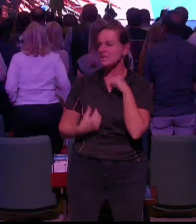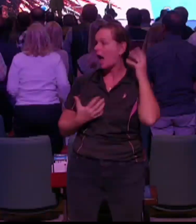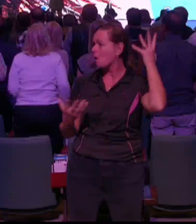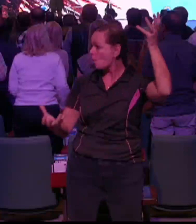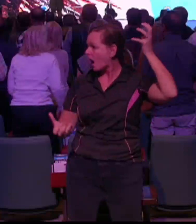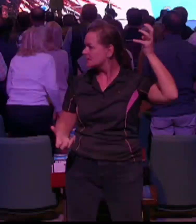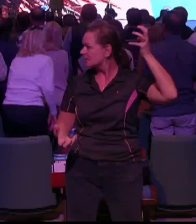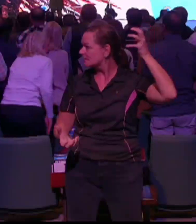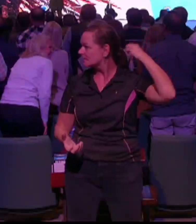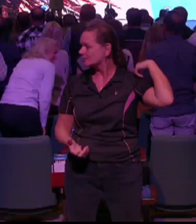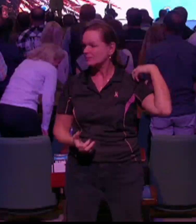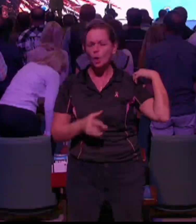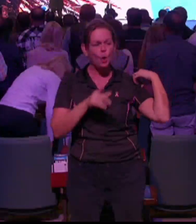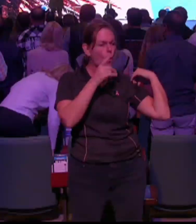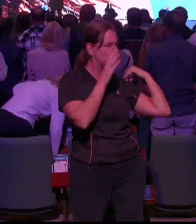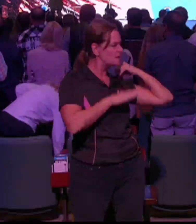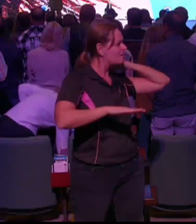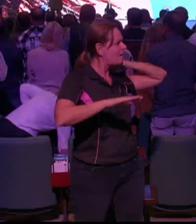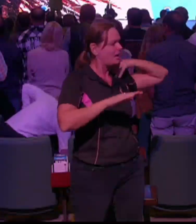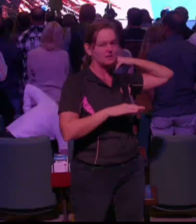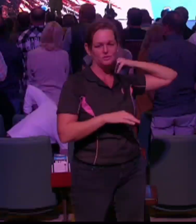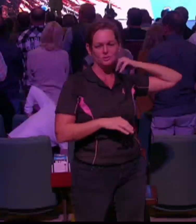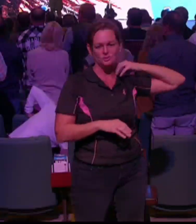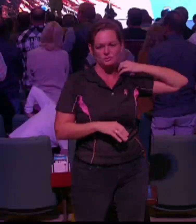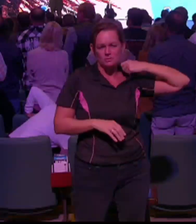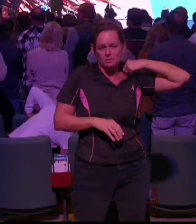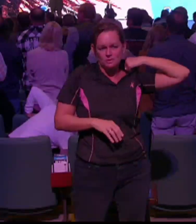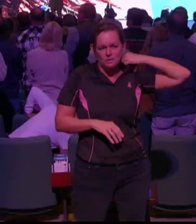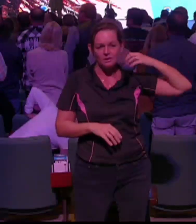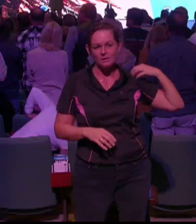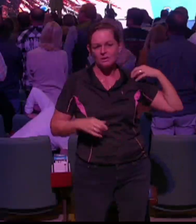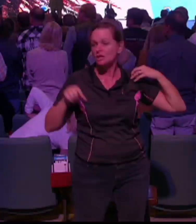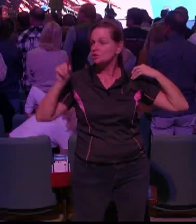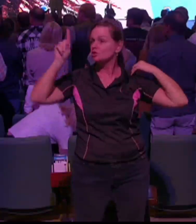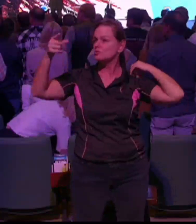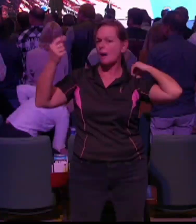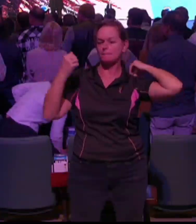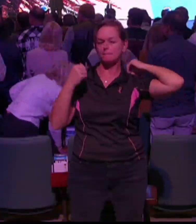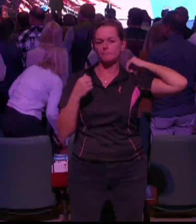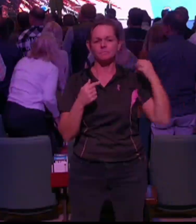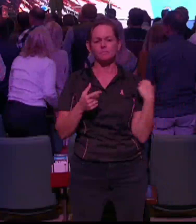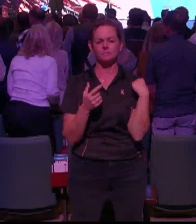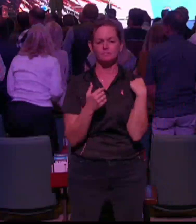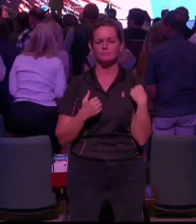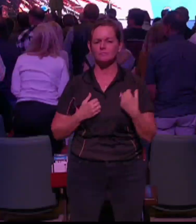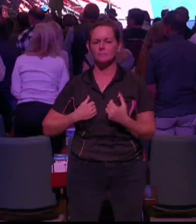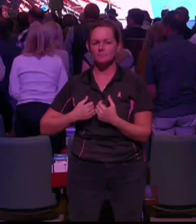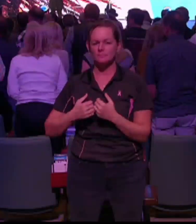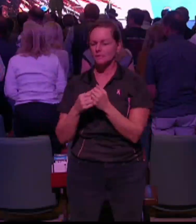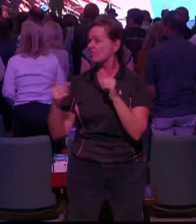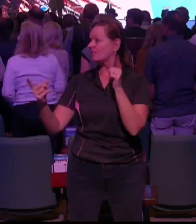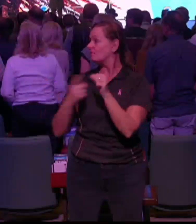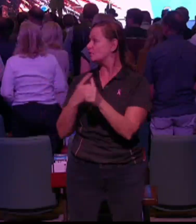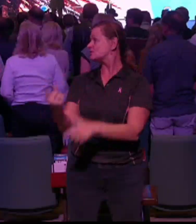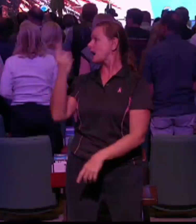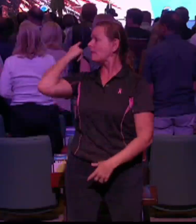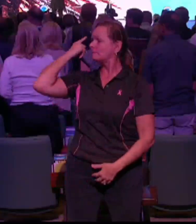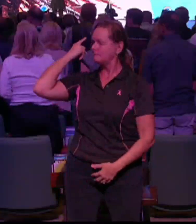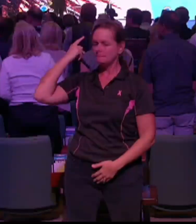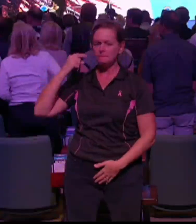Come on. Do I have anybody in college? I don't know if, come on. Okay, come running. Whoever the college person gets here first. So, I've got to, there you